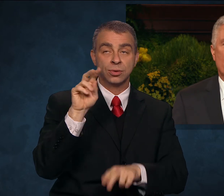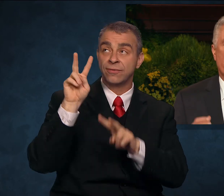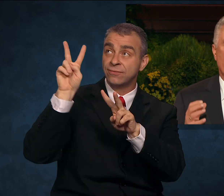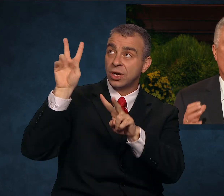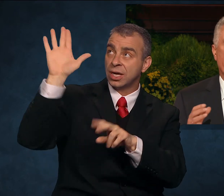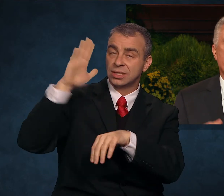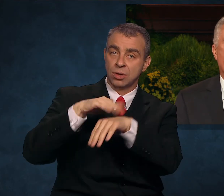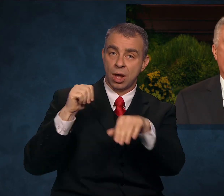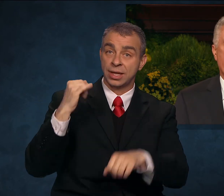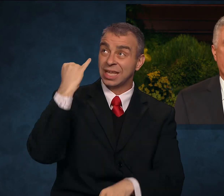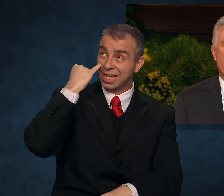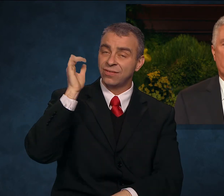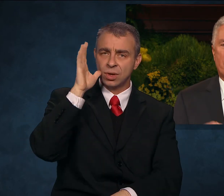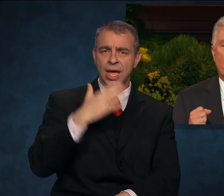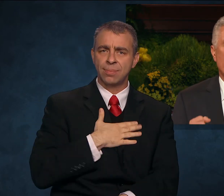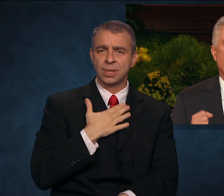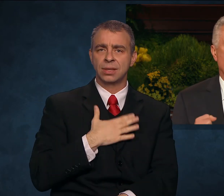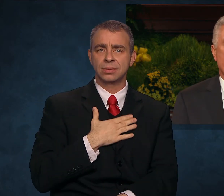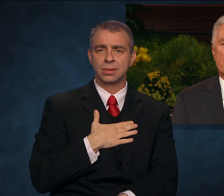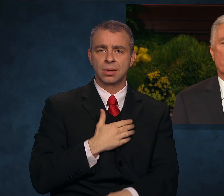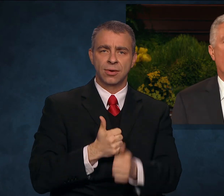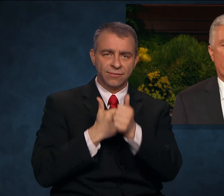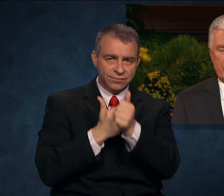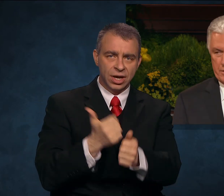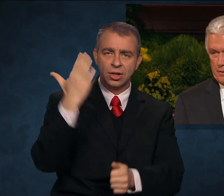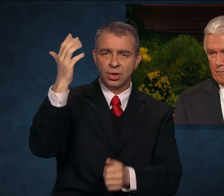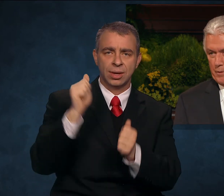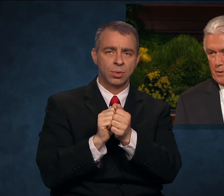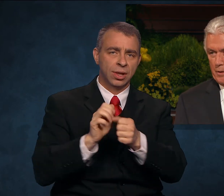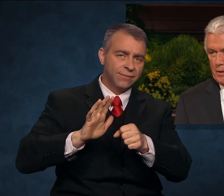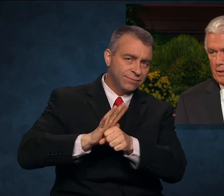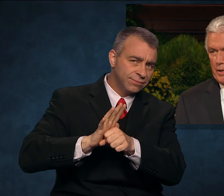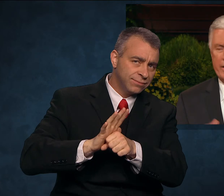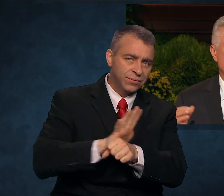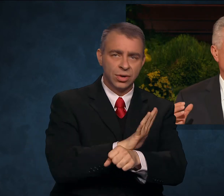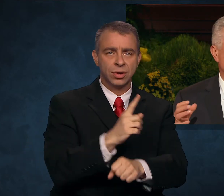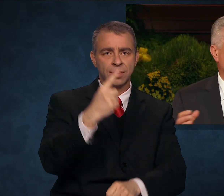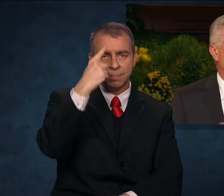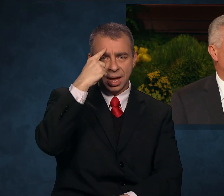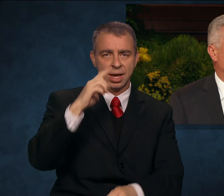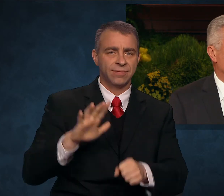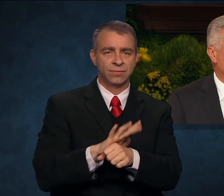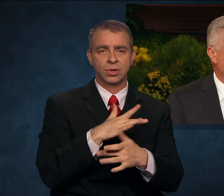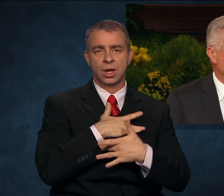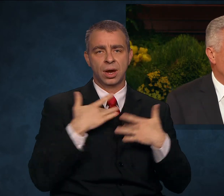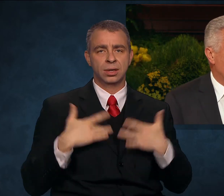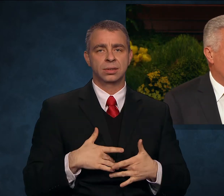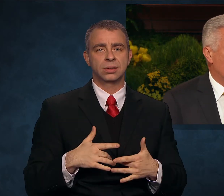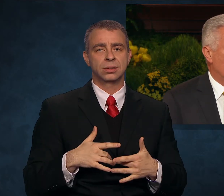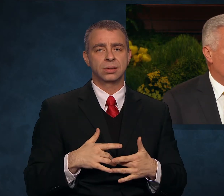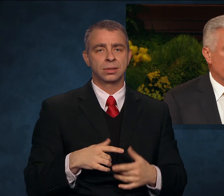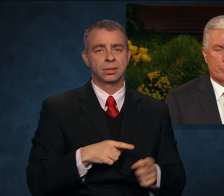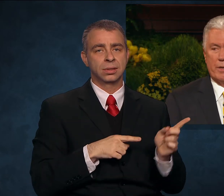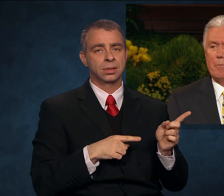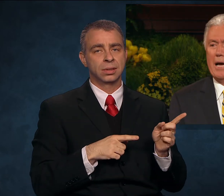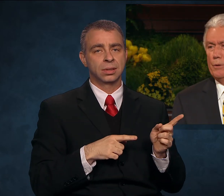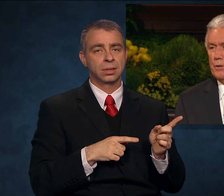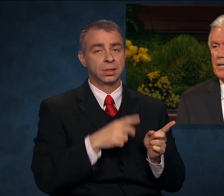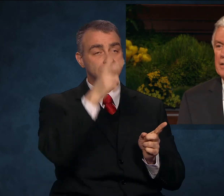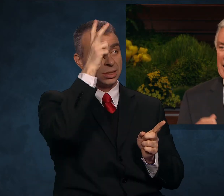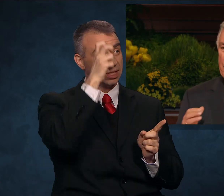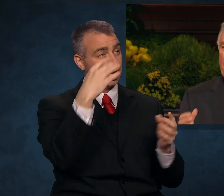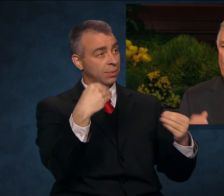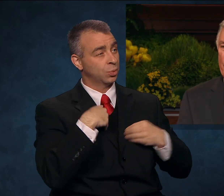with a willing mind and full purpose of heart. Let us shake off the chains with which we are